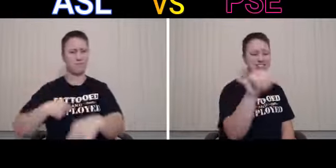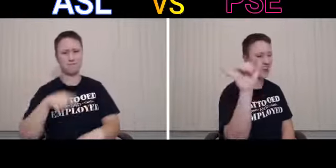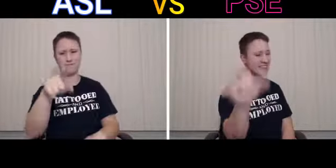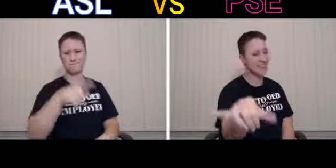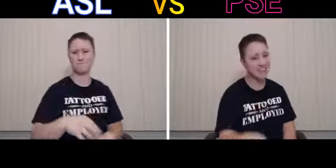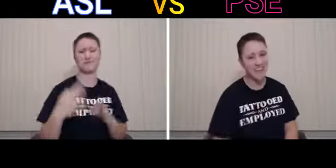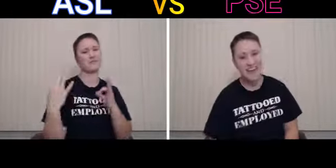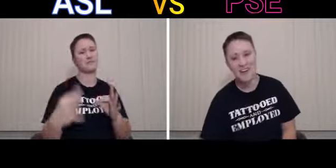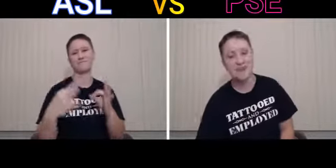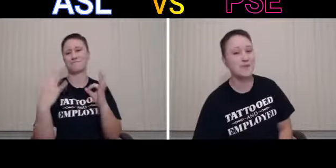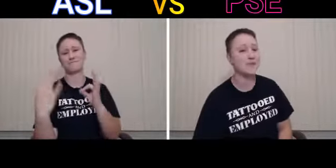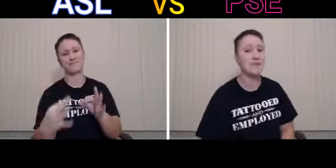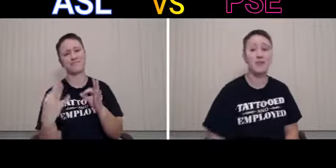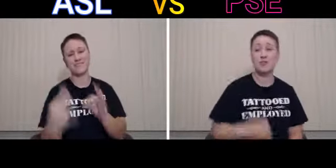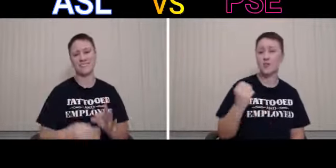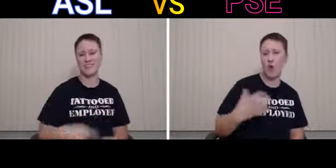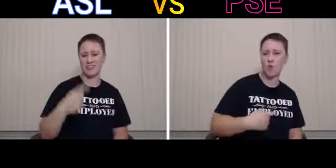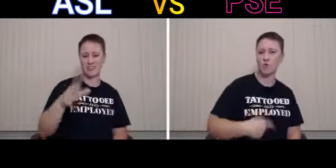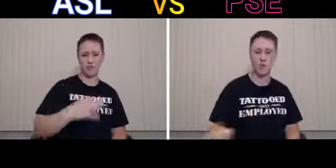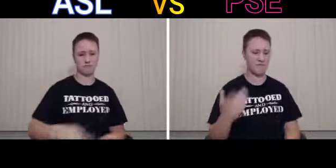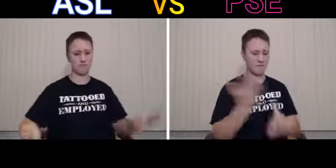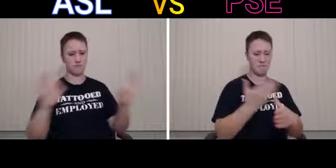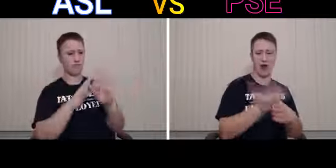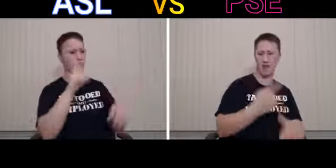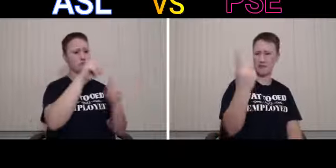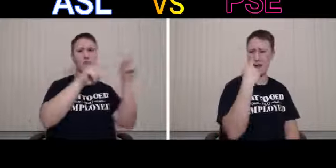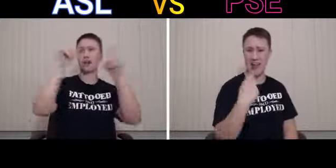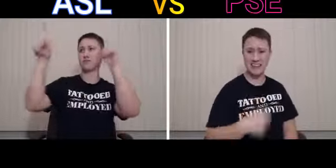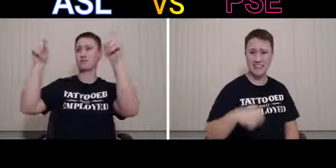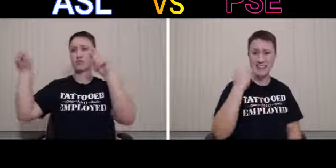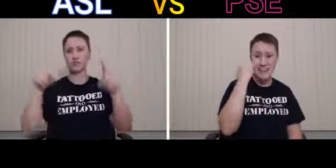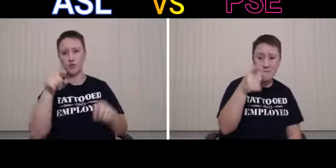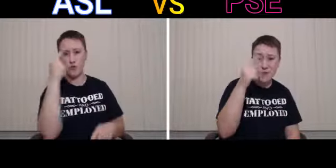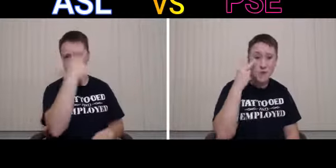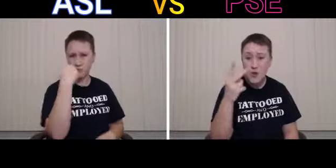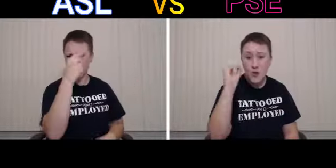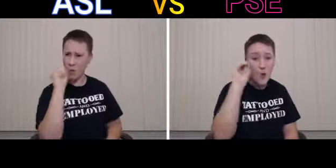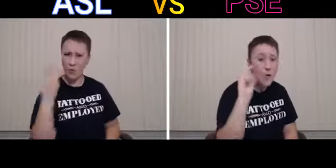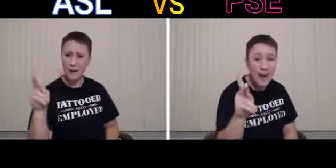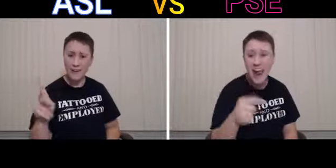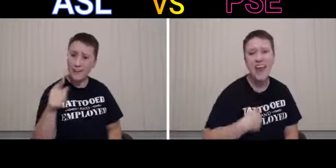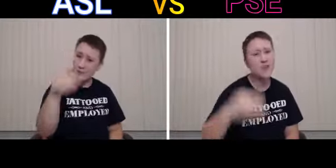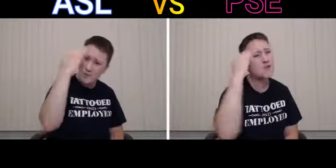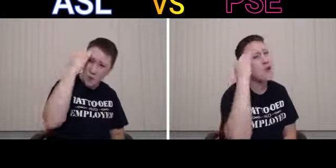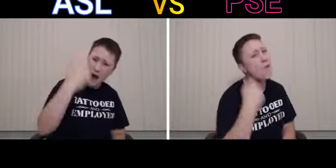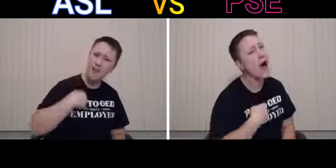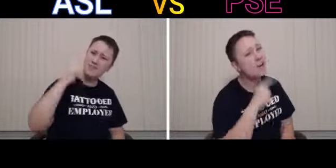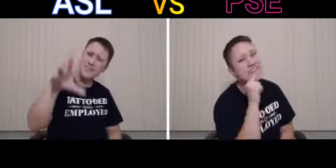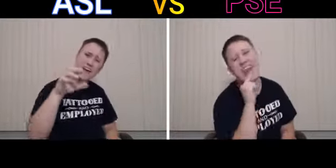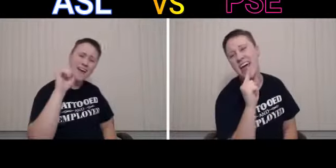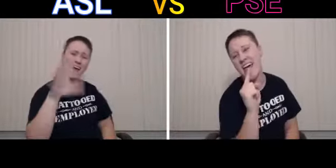stay the same So don't even bother asking if you look okay You know I'll say